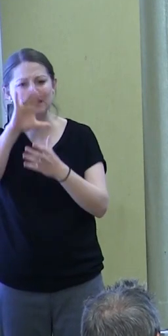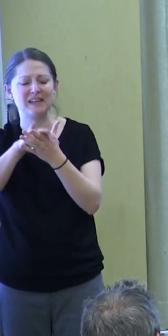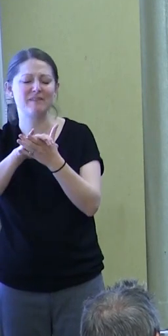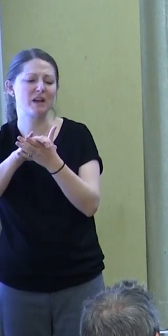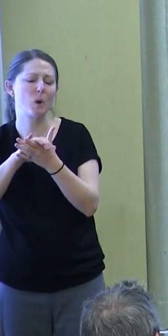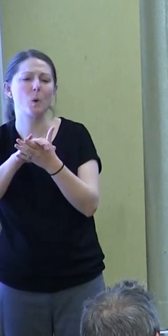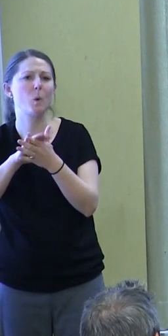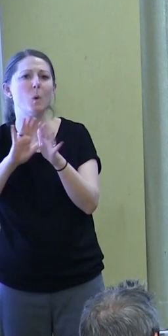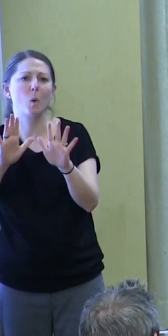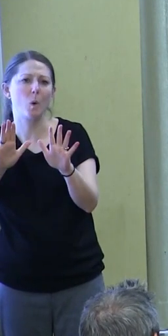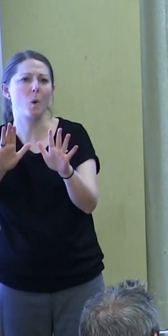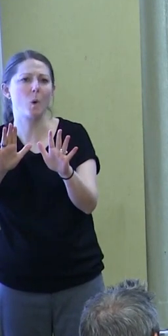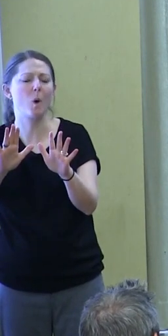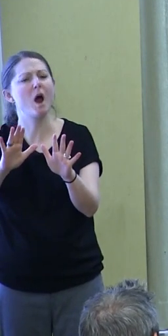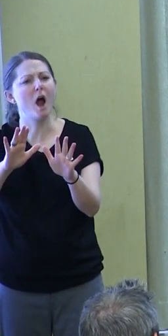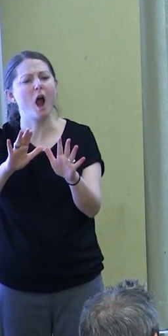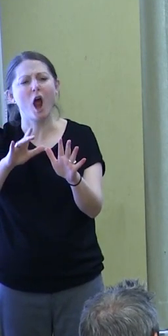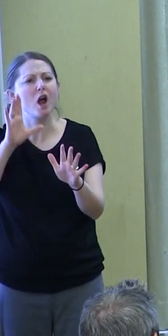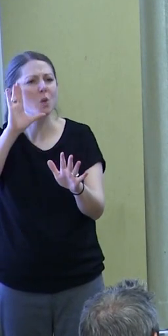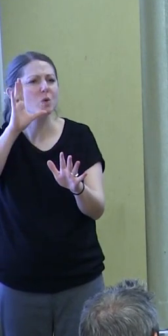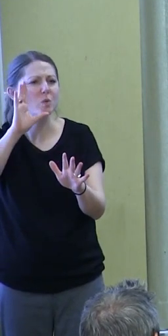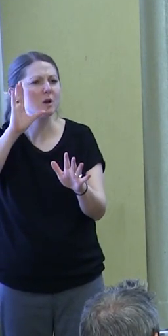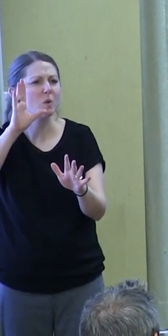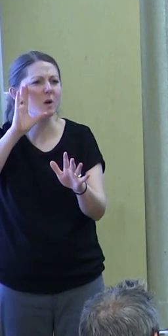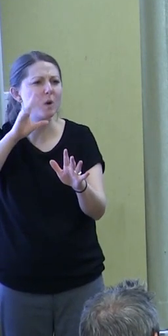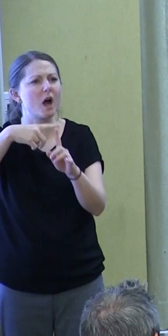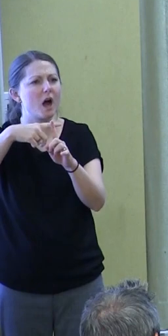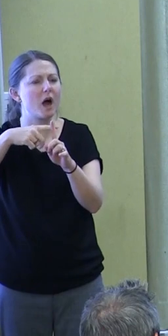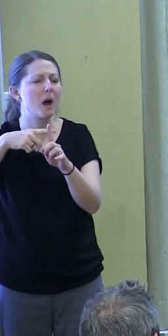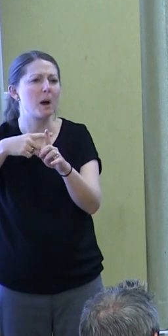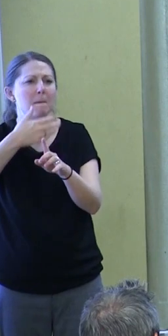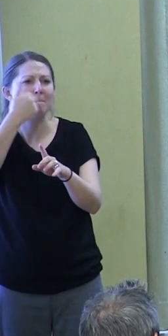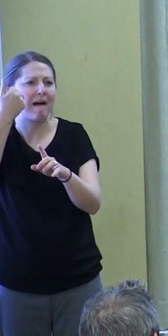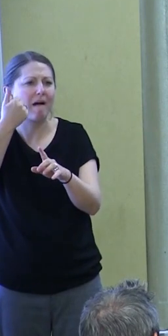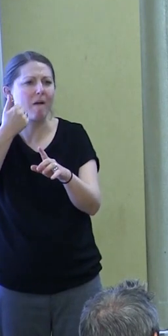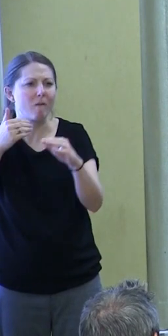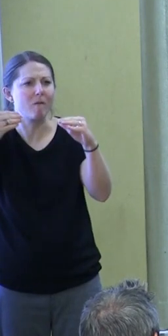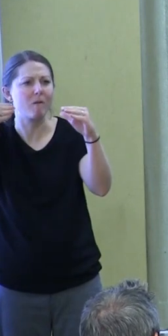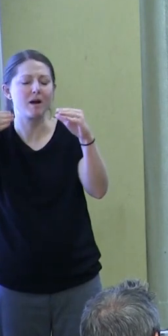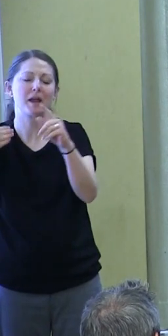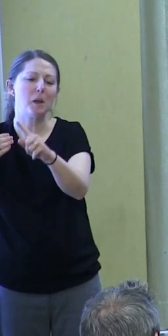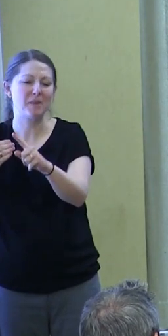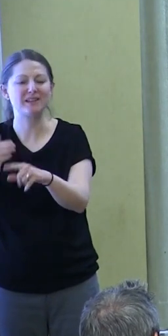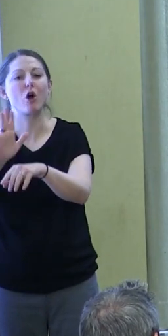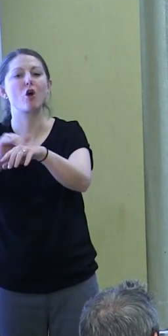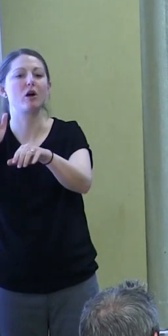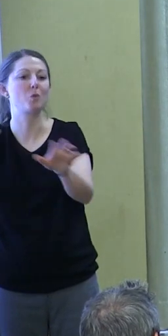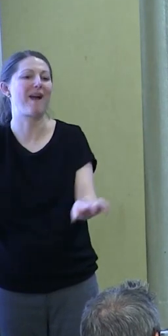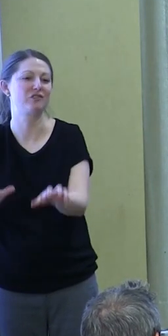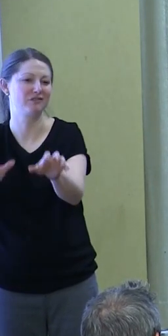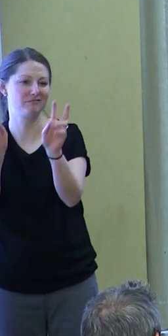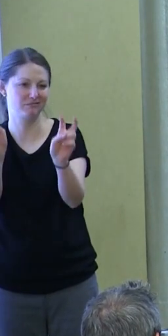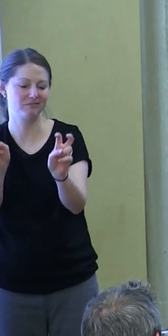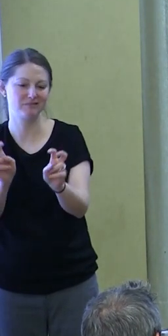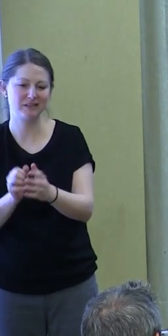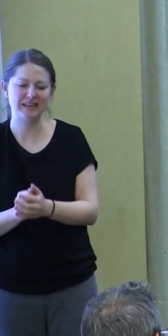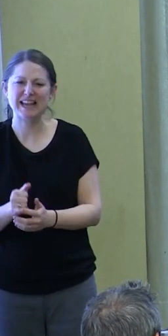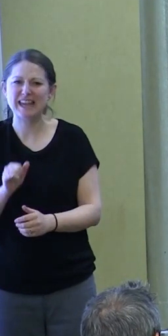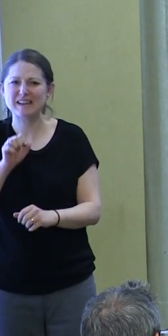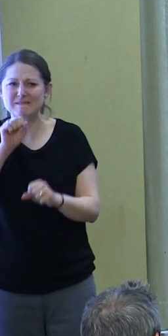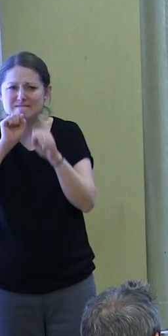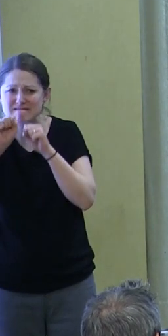progress, like things are going to get better. But rather, it's a call to human action, especially in the midst of struggle and